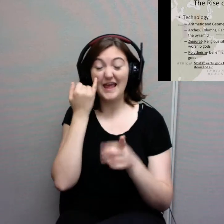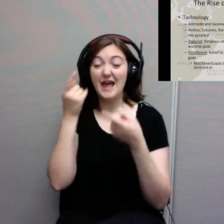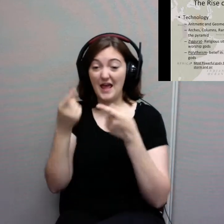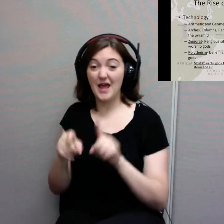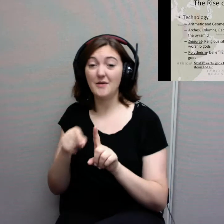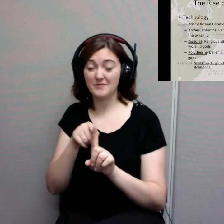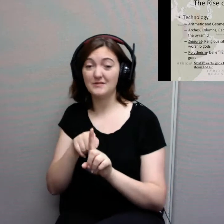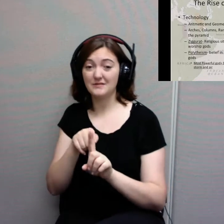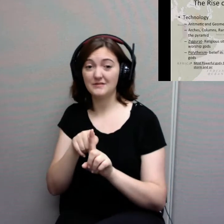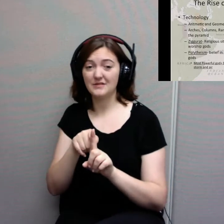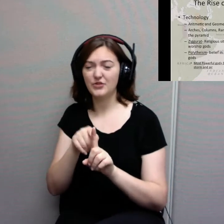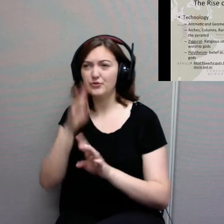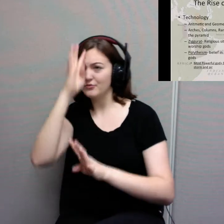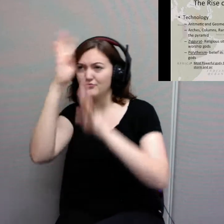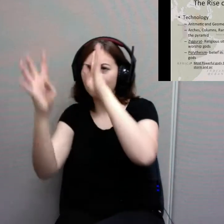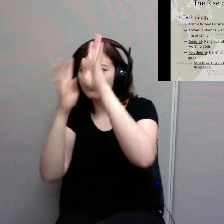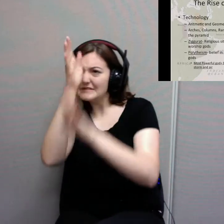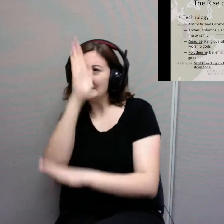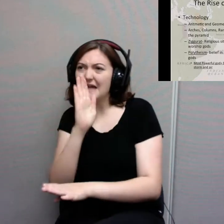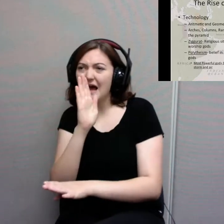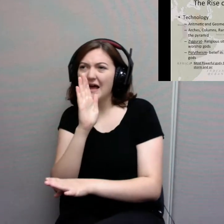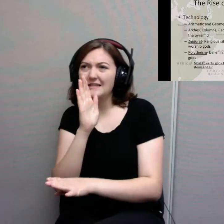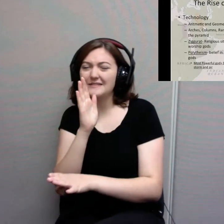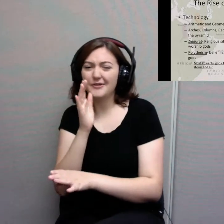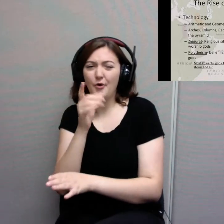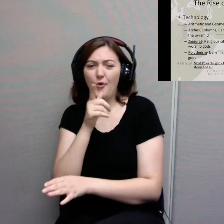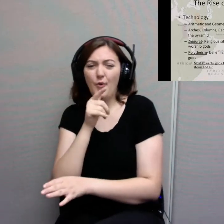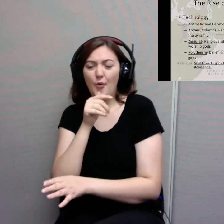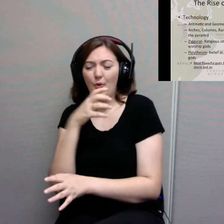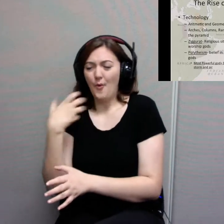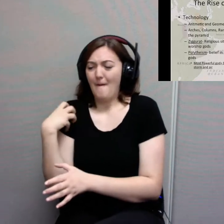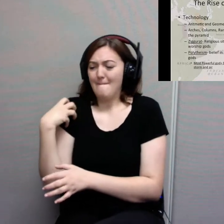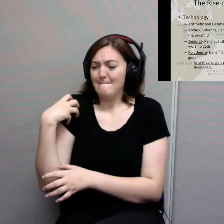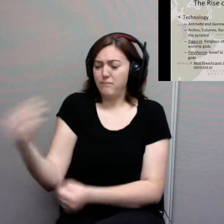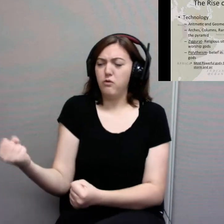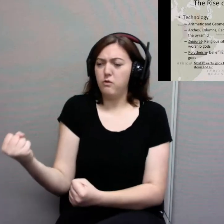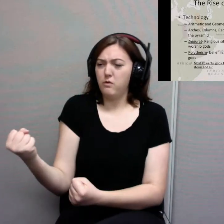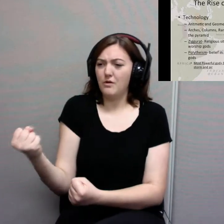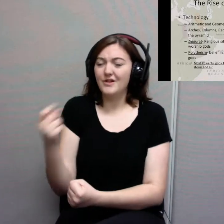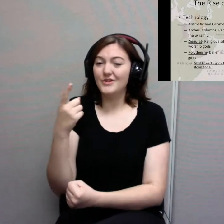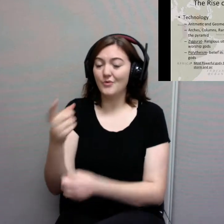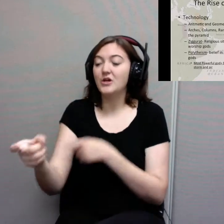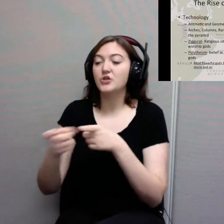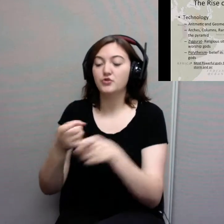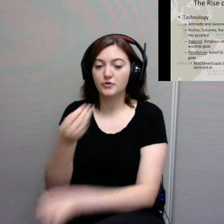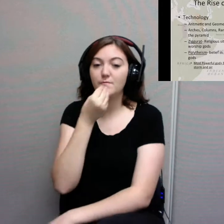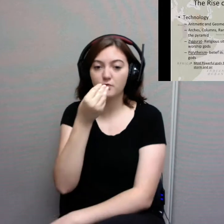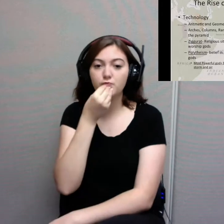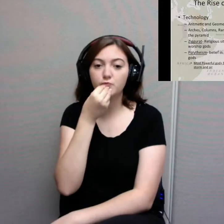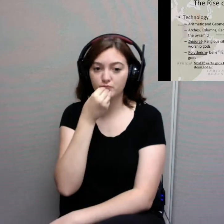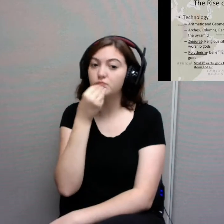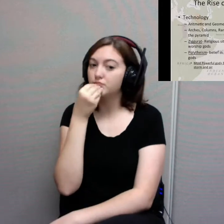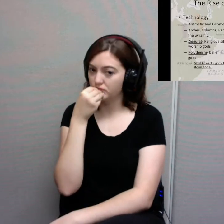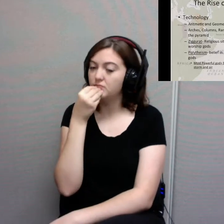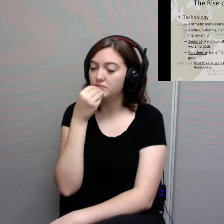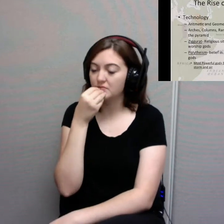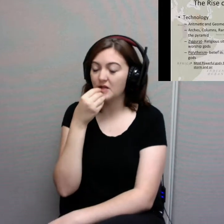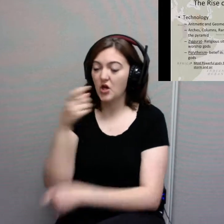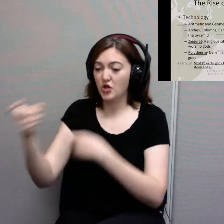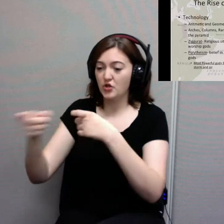most powerful god? The one that controls your food source. The one that really controls life or death in these civilizations.